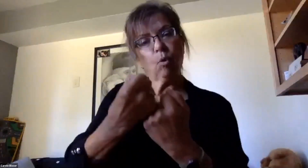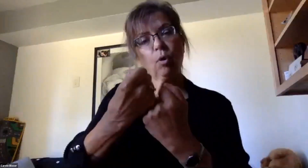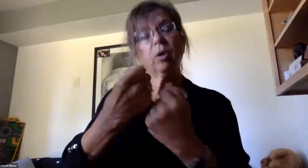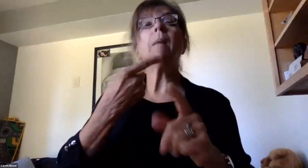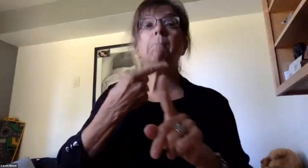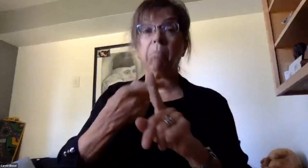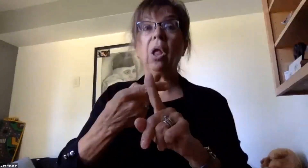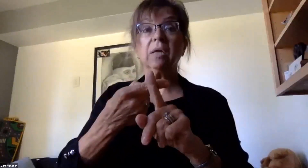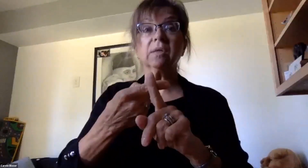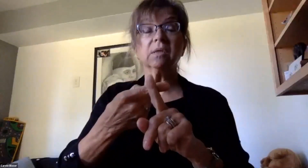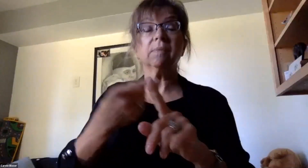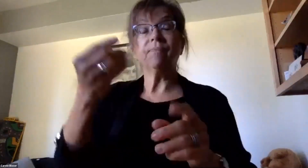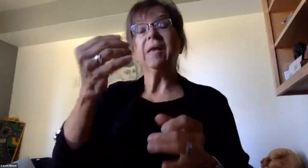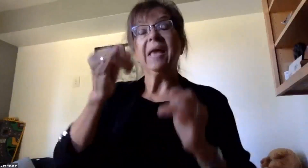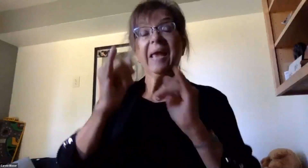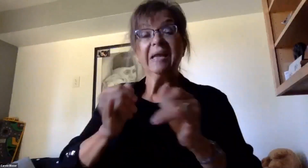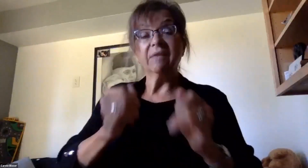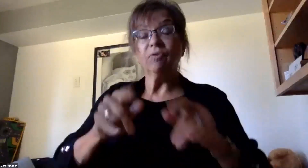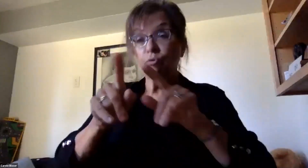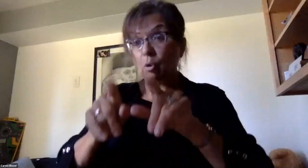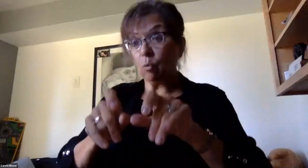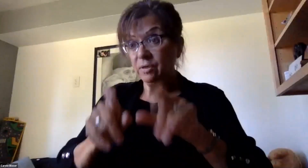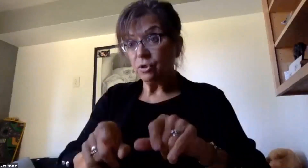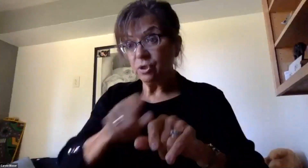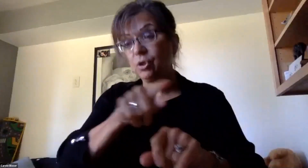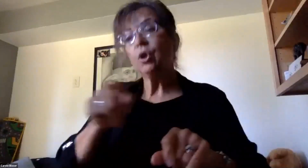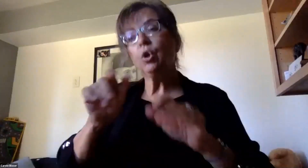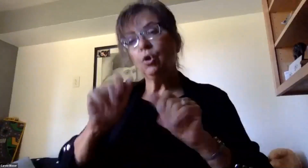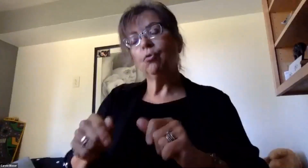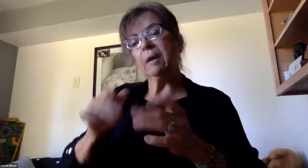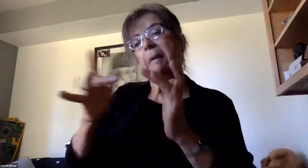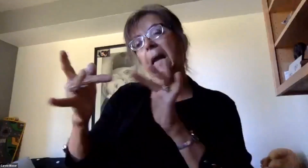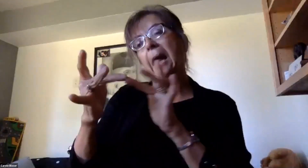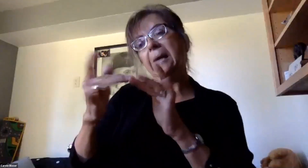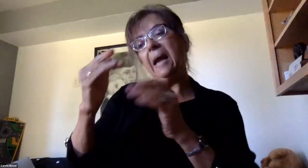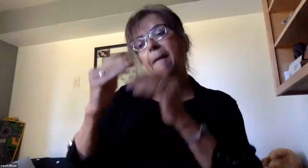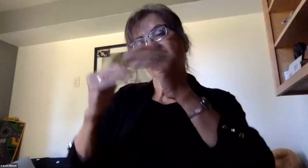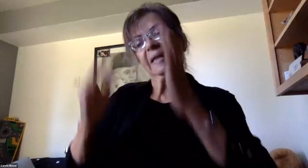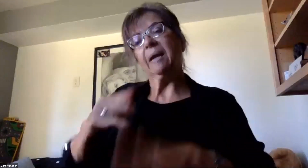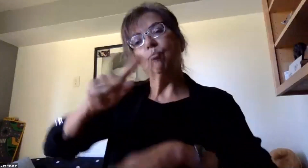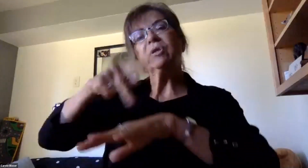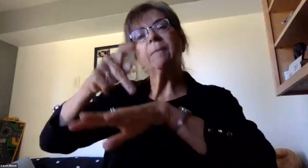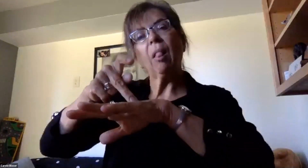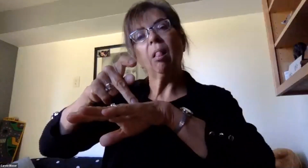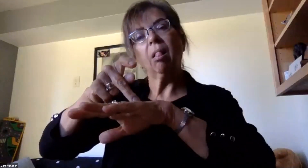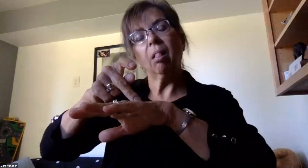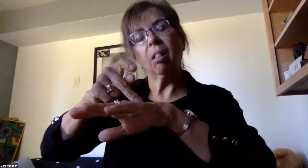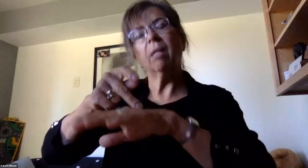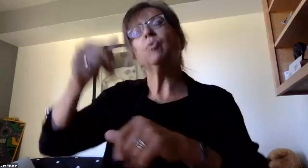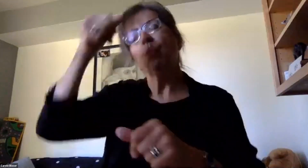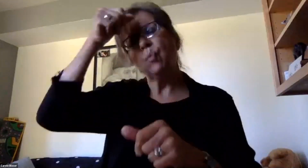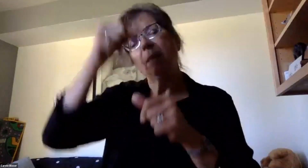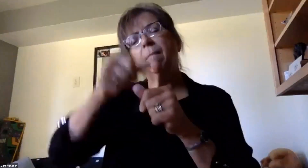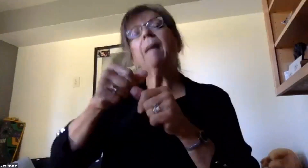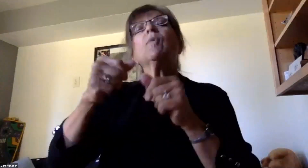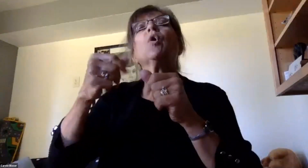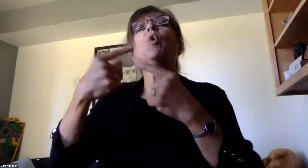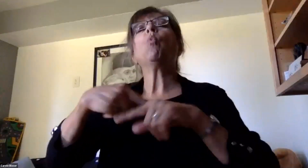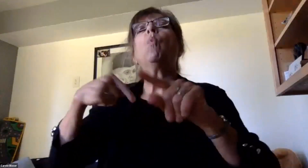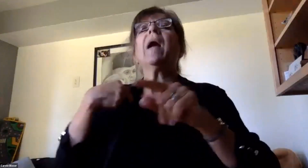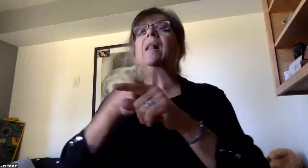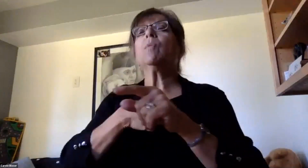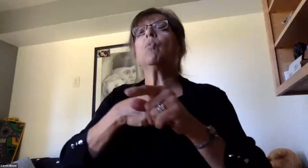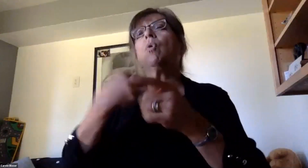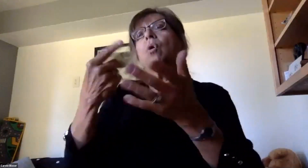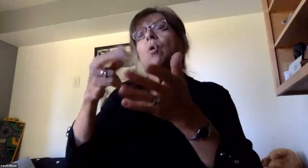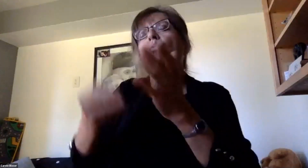any individual questions should be directed to your building principal. Please remember that while we are reviewing extenuating circumstances